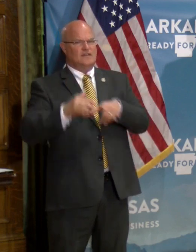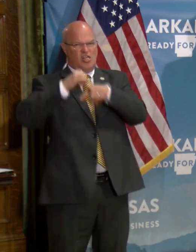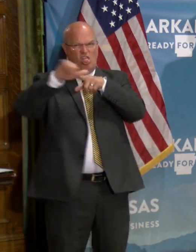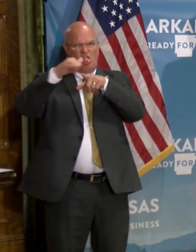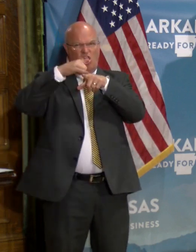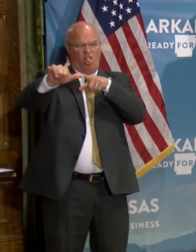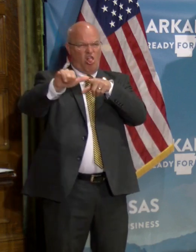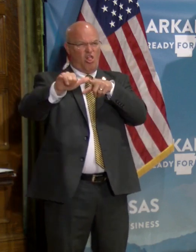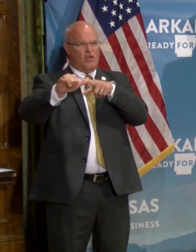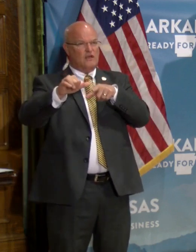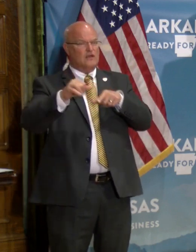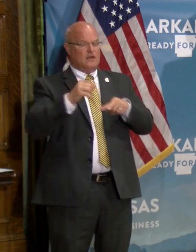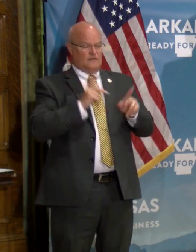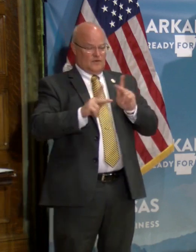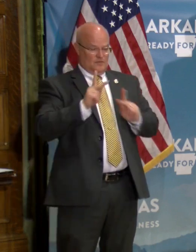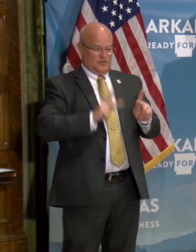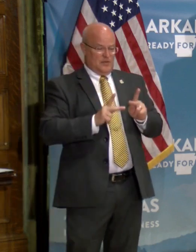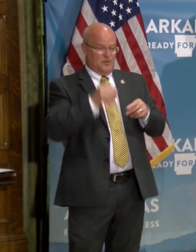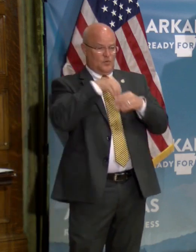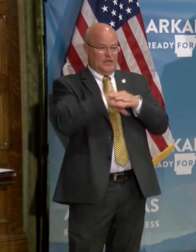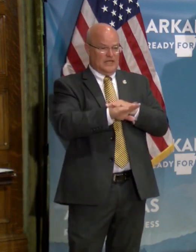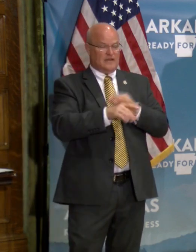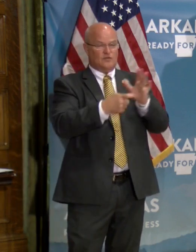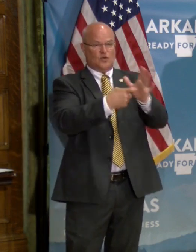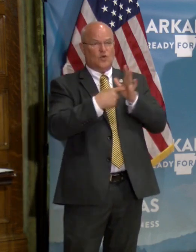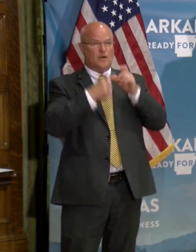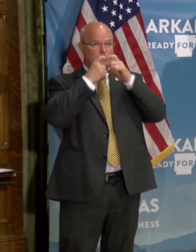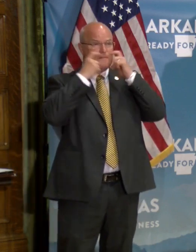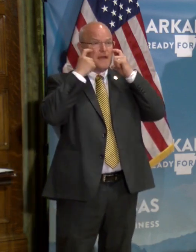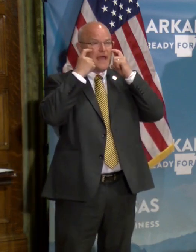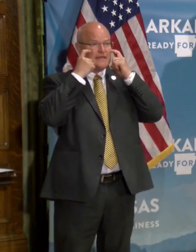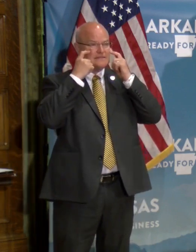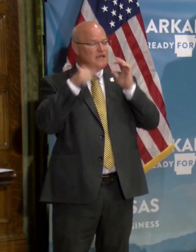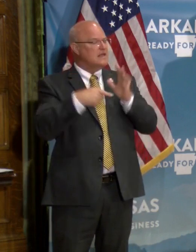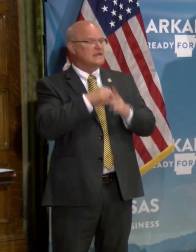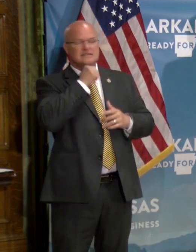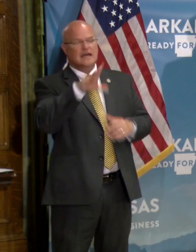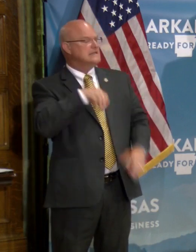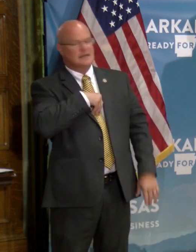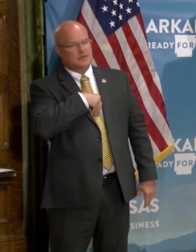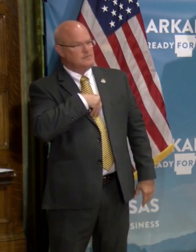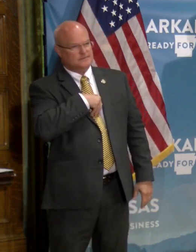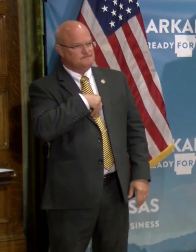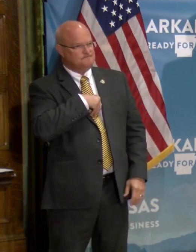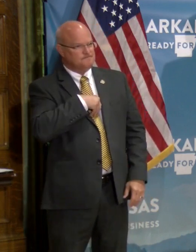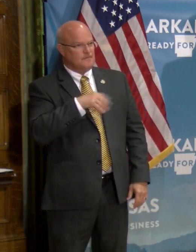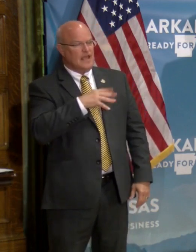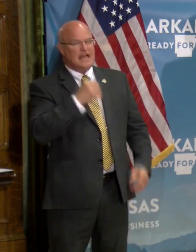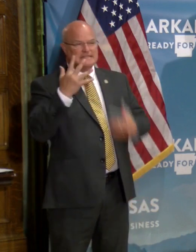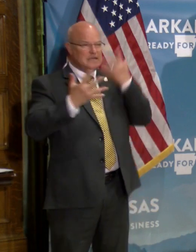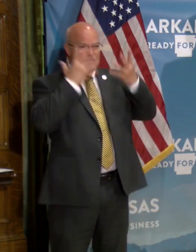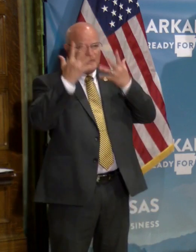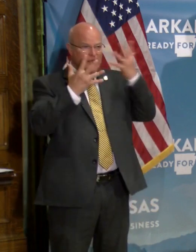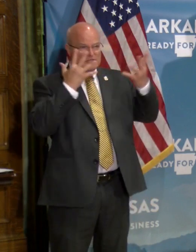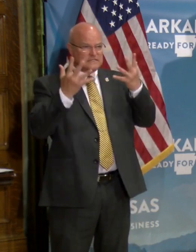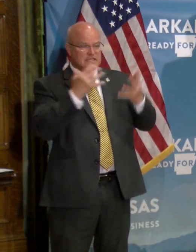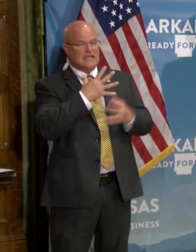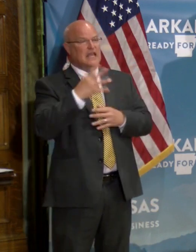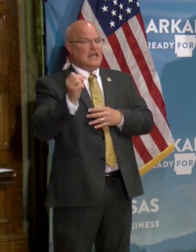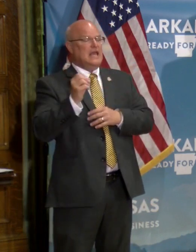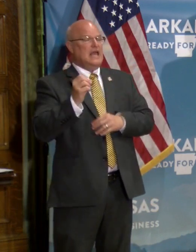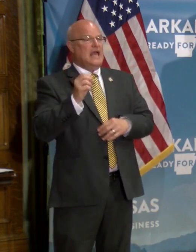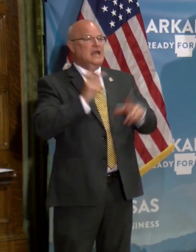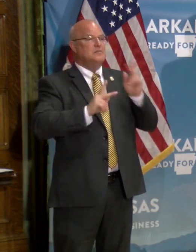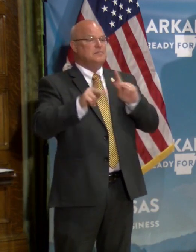at by patrons because of the requirement to wear a mask. This is really unacceptable and it's embarrassing and,